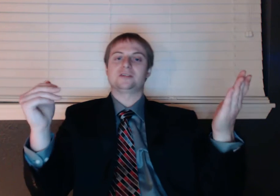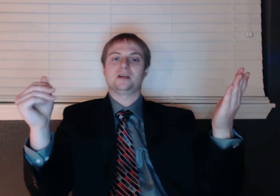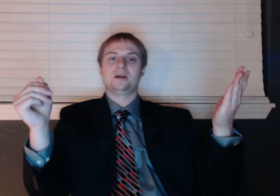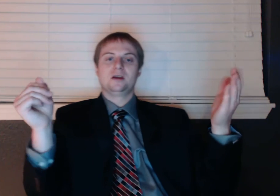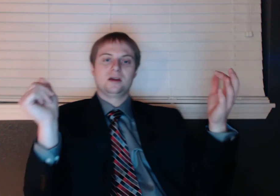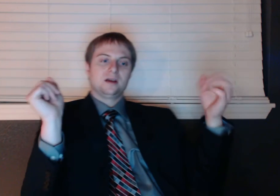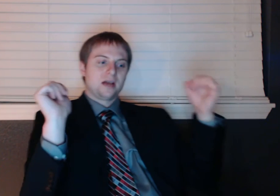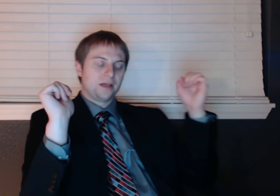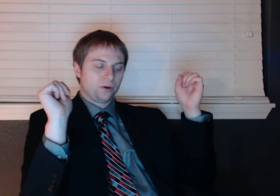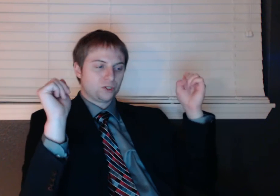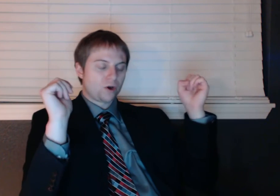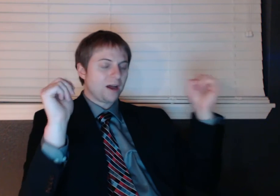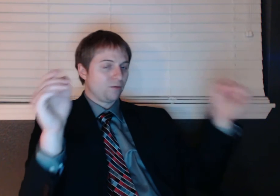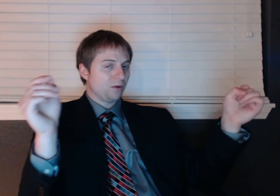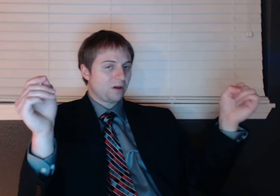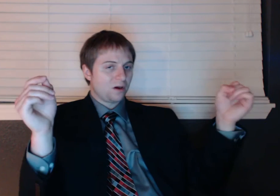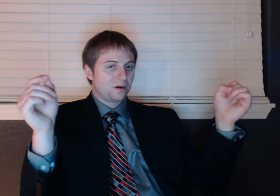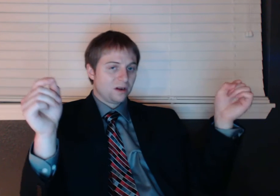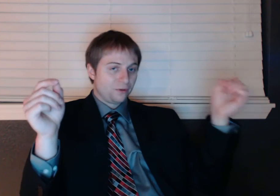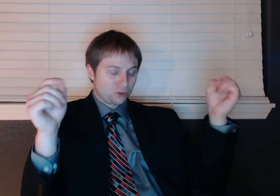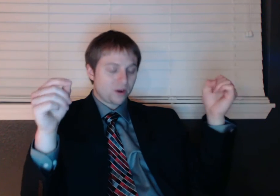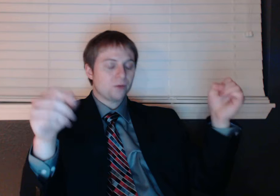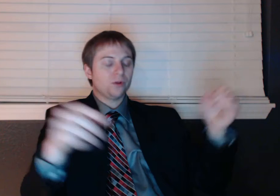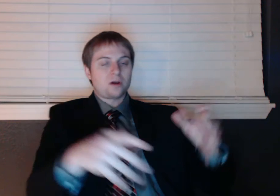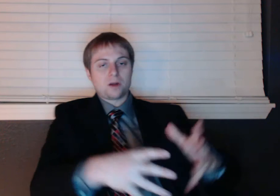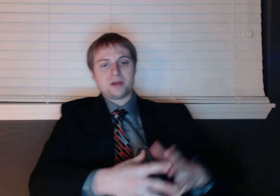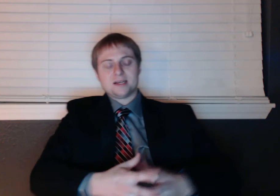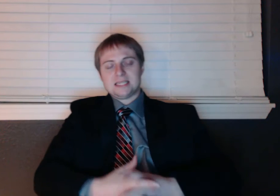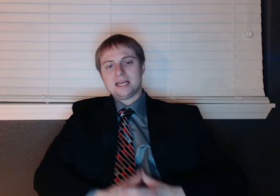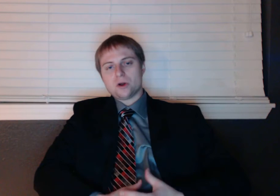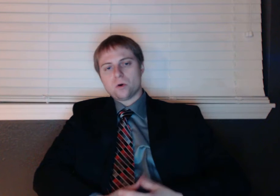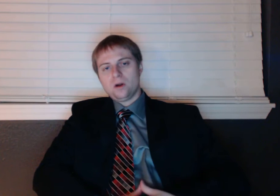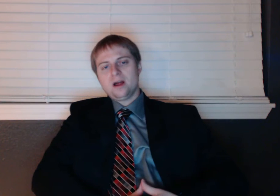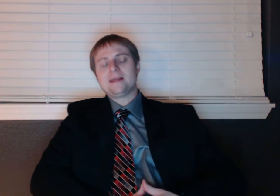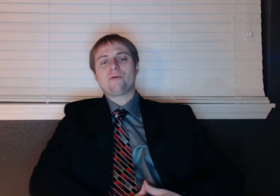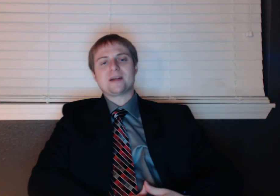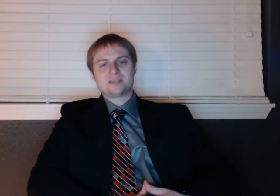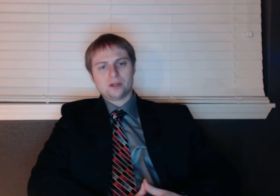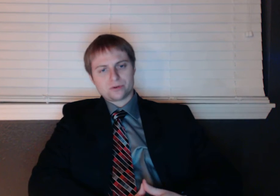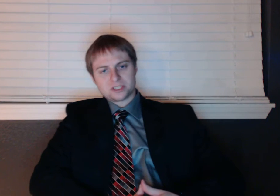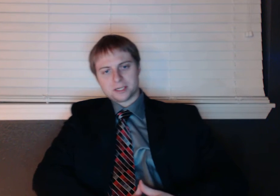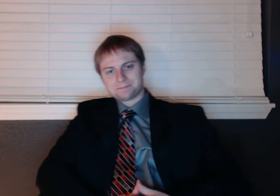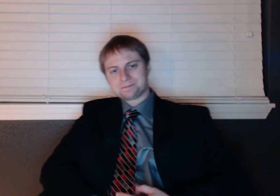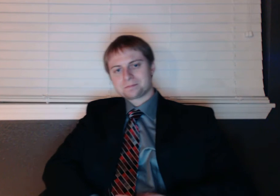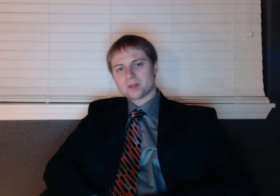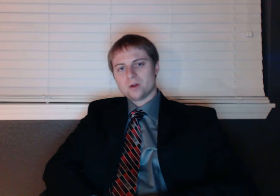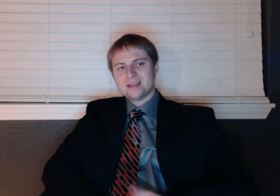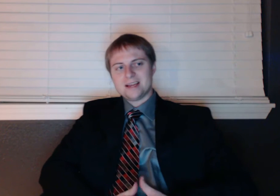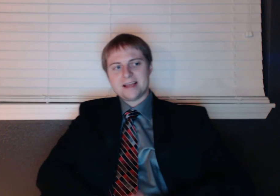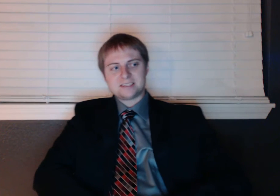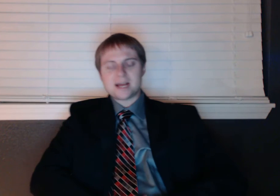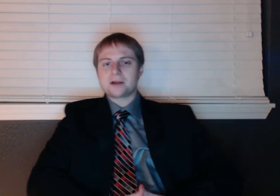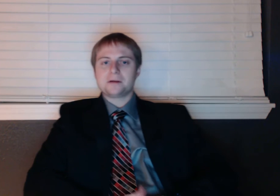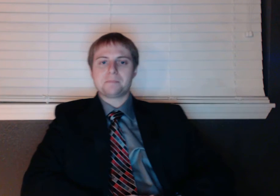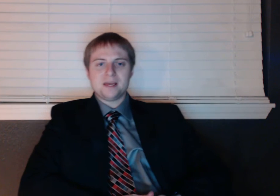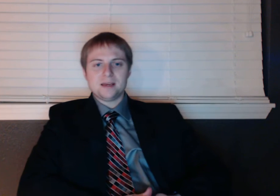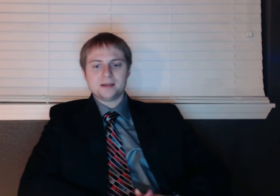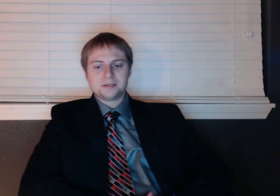crazy and they're trying really hard. They're trying really hard because they know that Rex Tillerson is not going to be